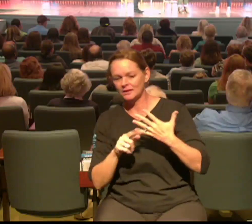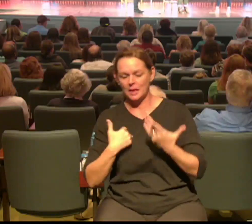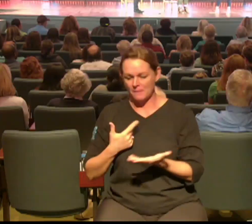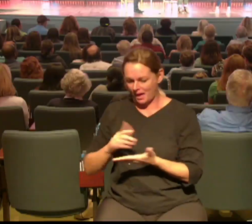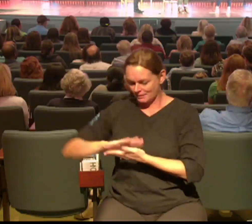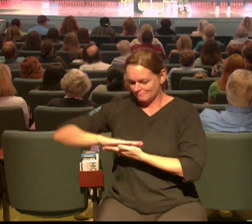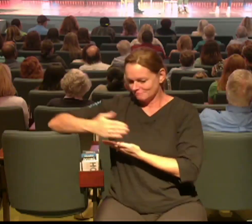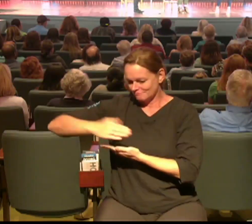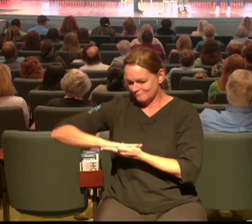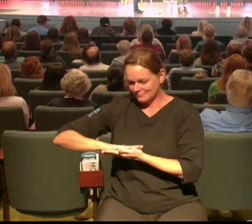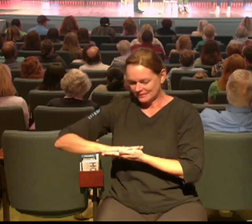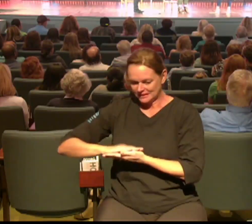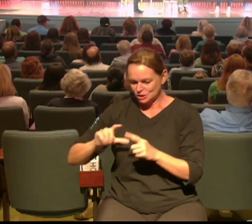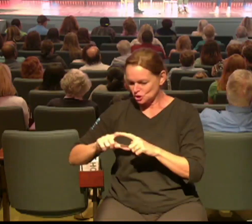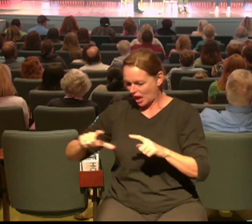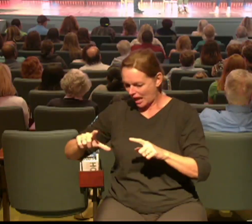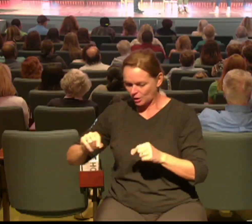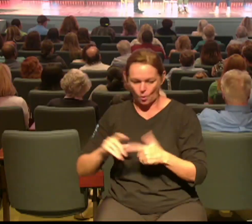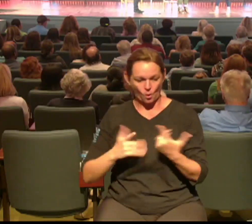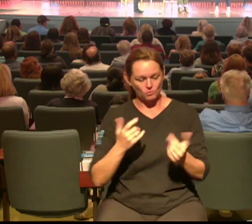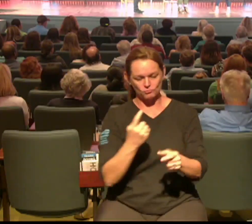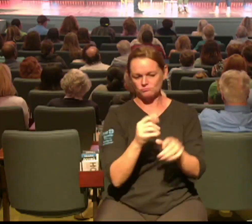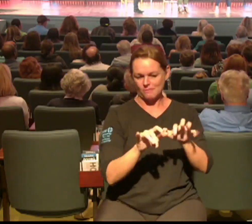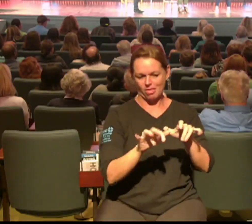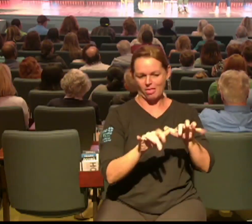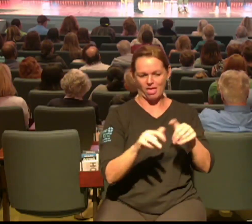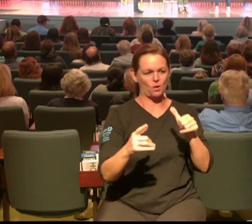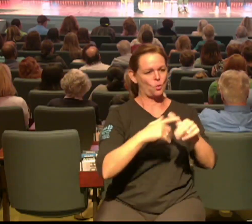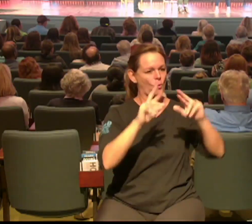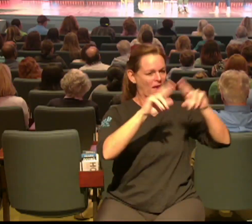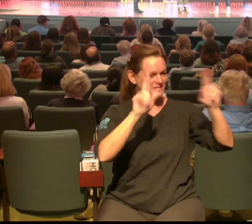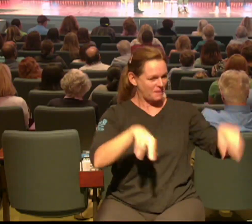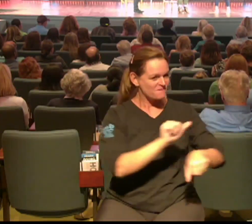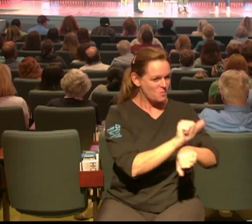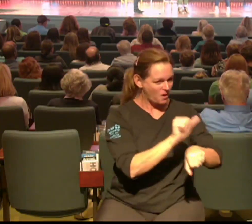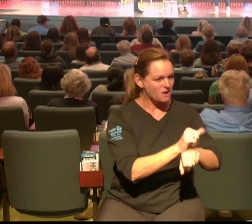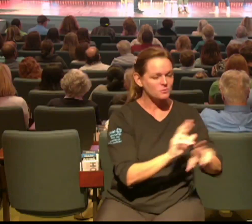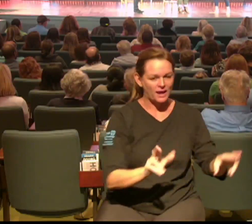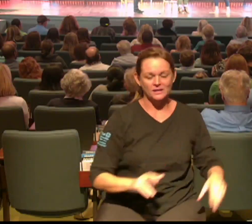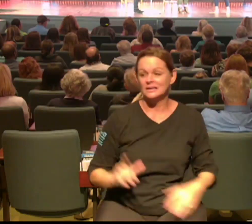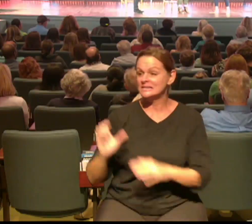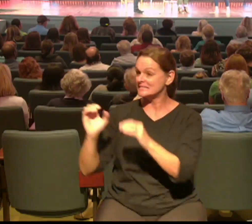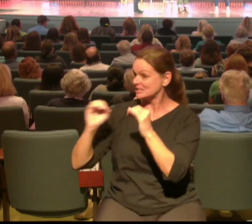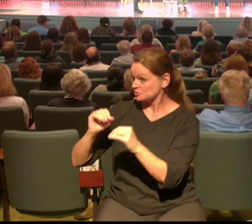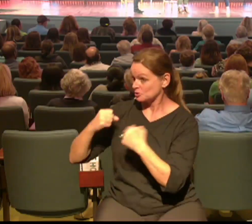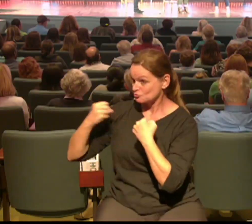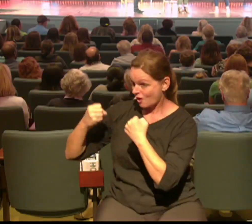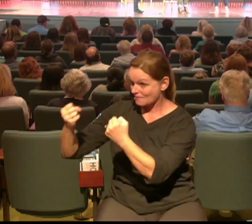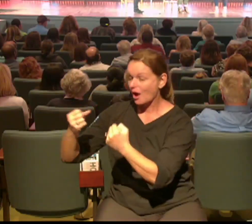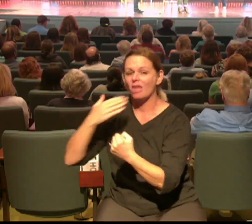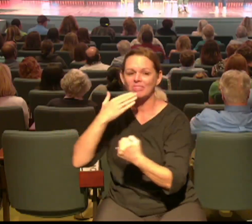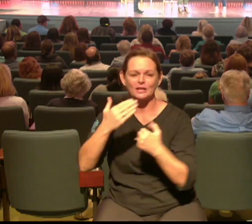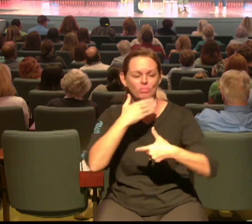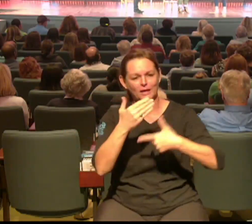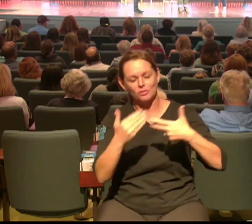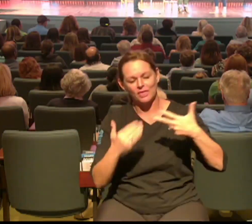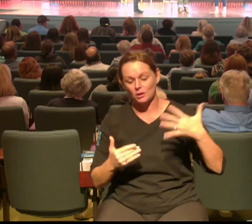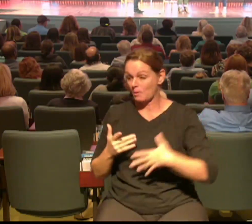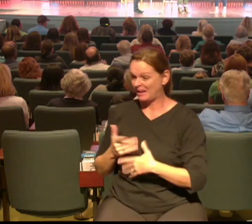write my first resume I can thank you for teaching me how to drive a car and always letting me borrow your car when I was first learning